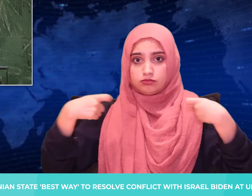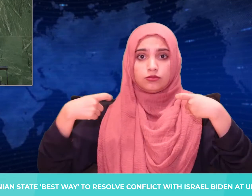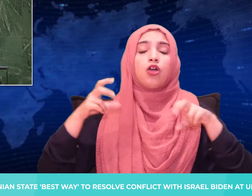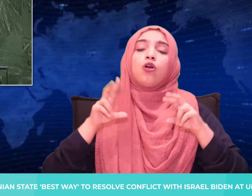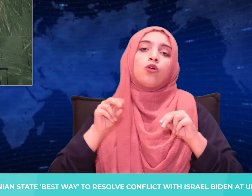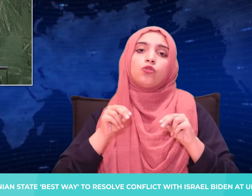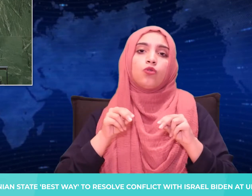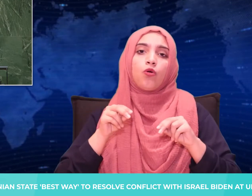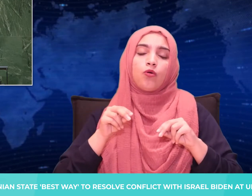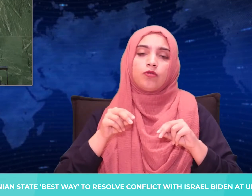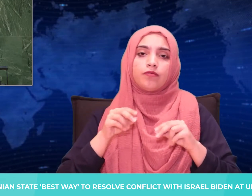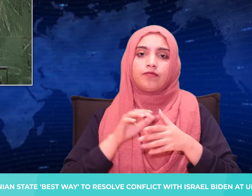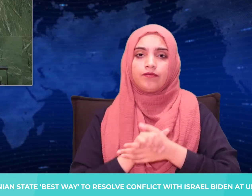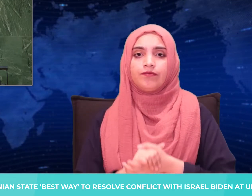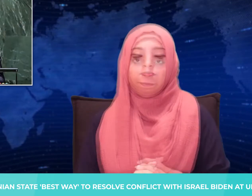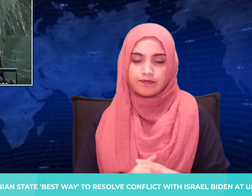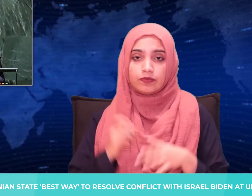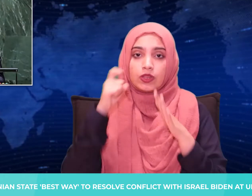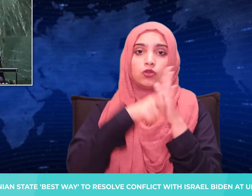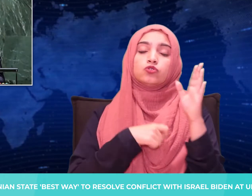divided into rigid blocks, he said.